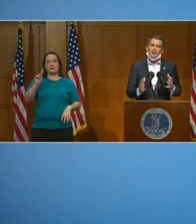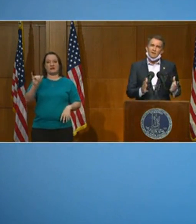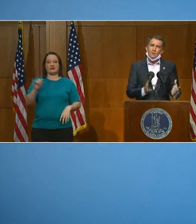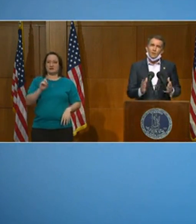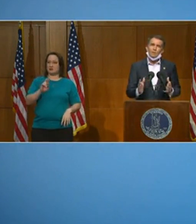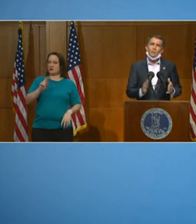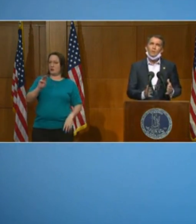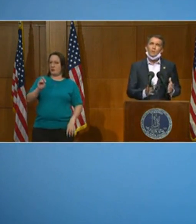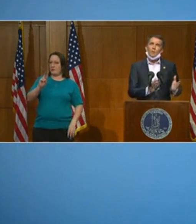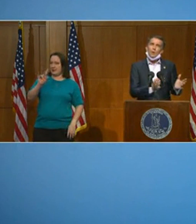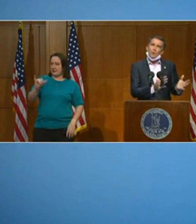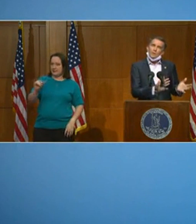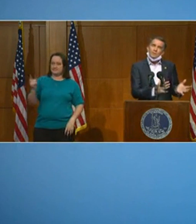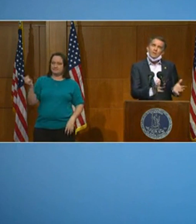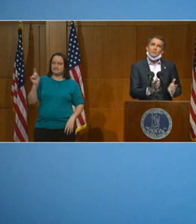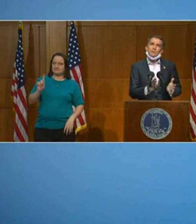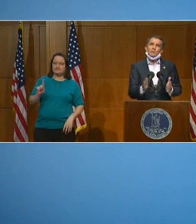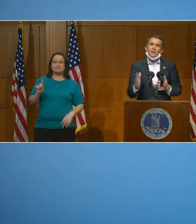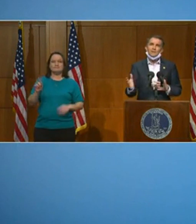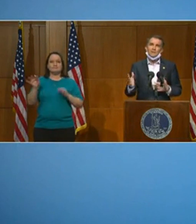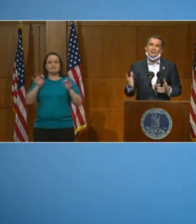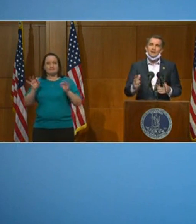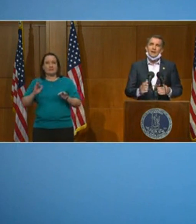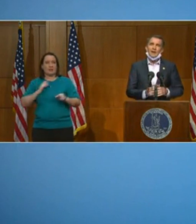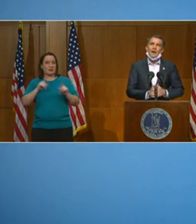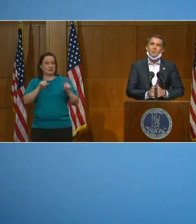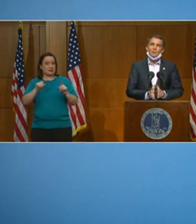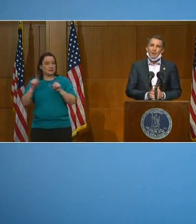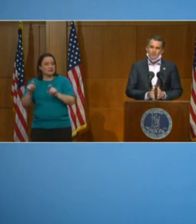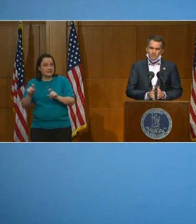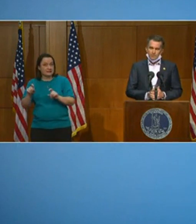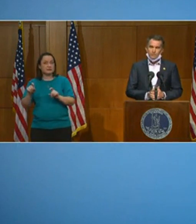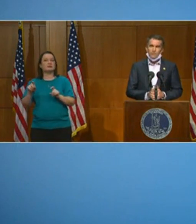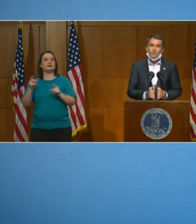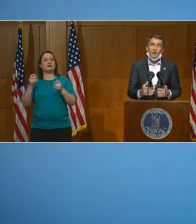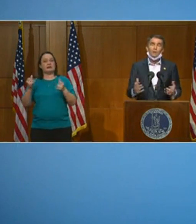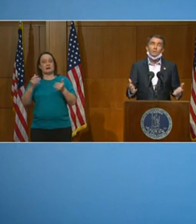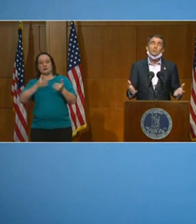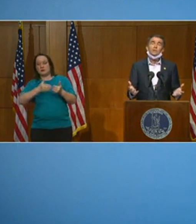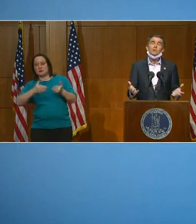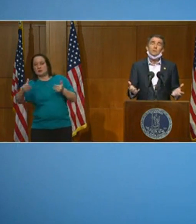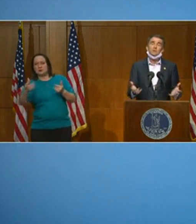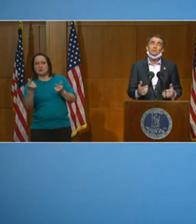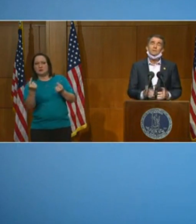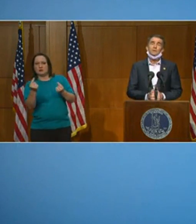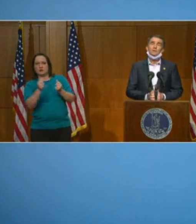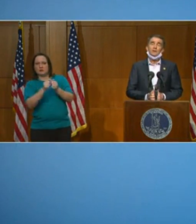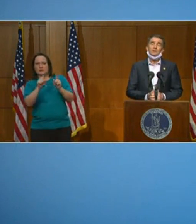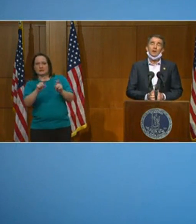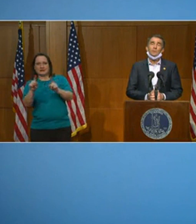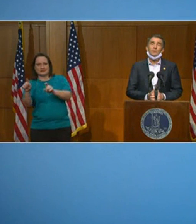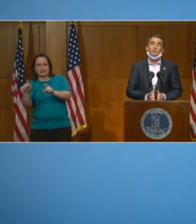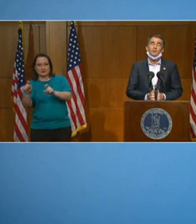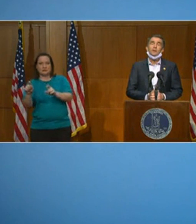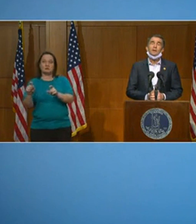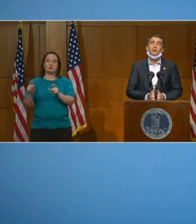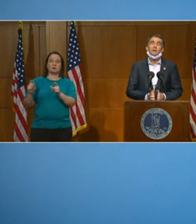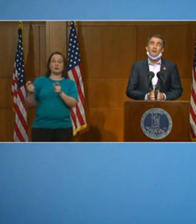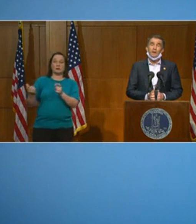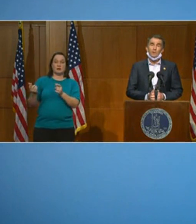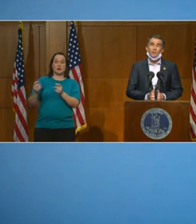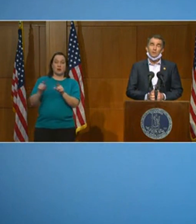and kind of go over where we've been with our testing and how we plan to move forward. But I also especially want to take this opportunity